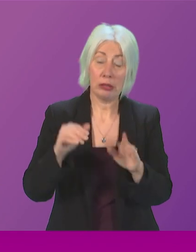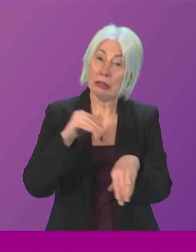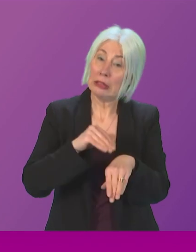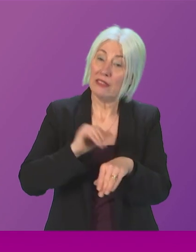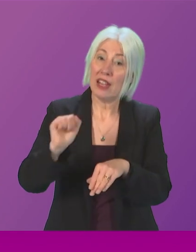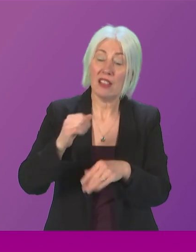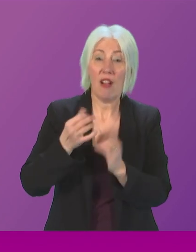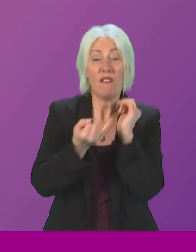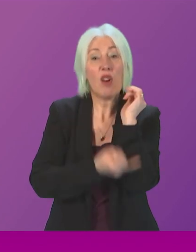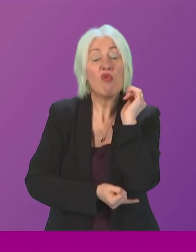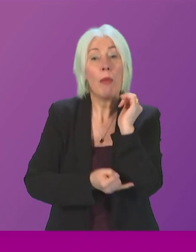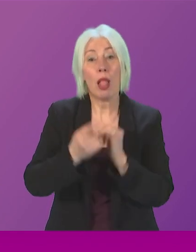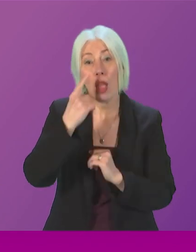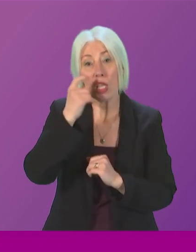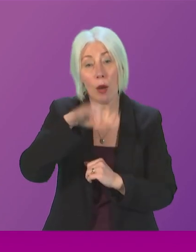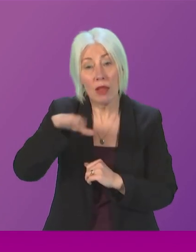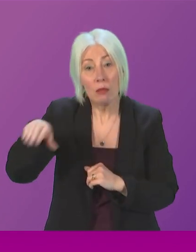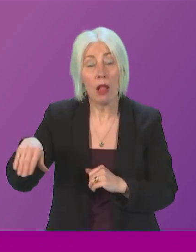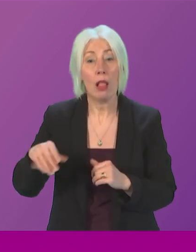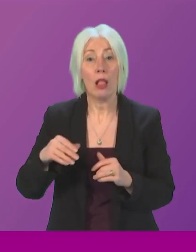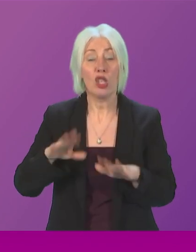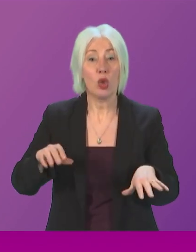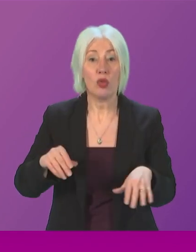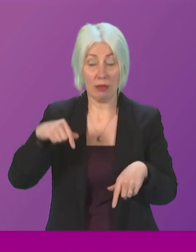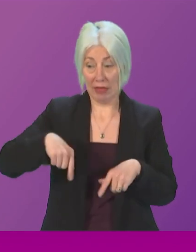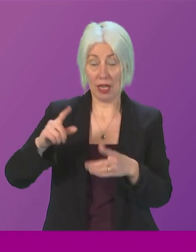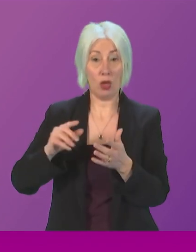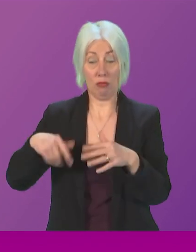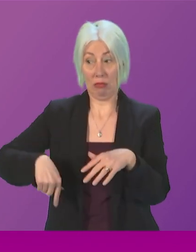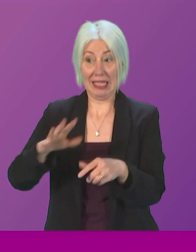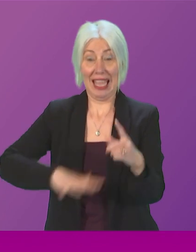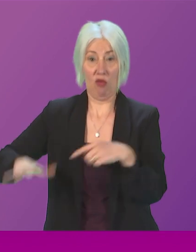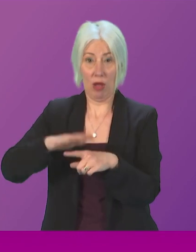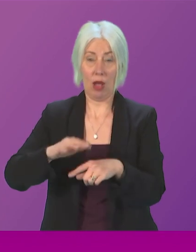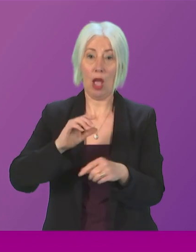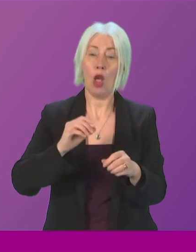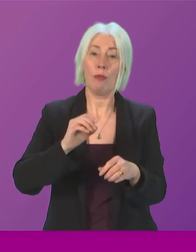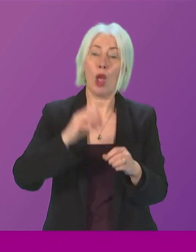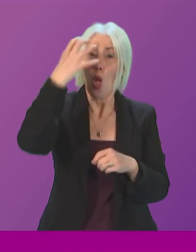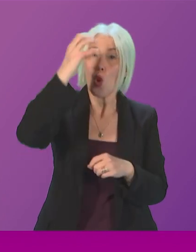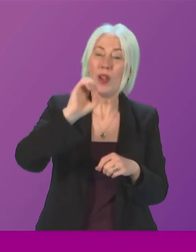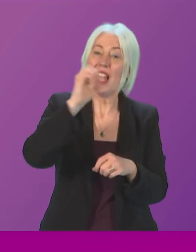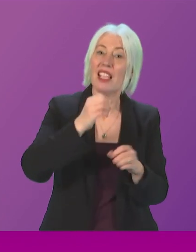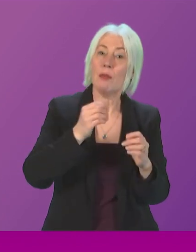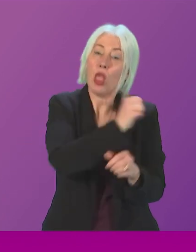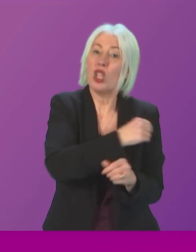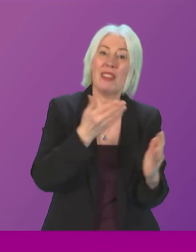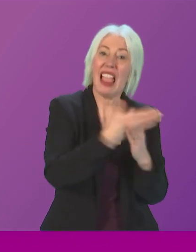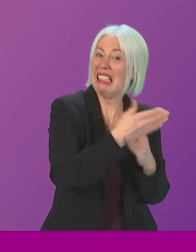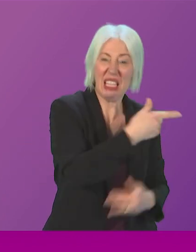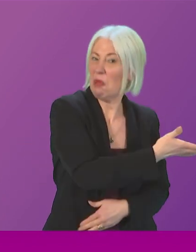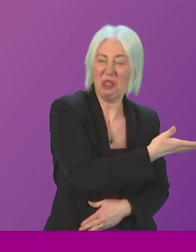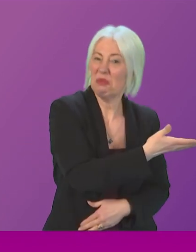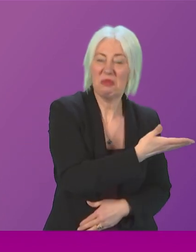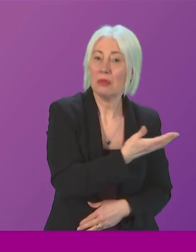and young people across the Lothian region the QE hospital is hardly accessible many other youth work services have